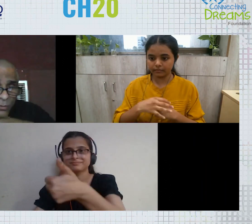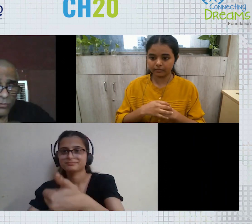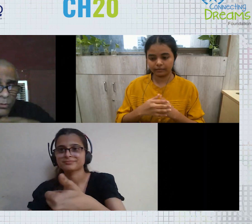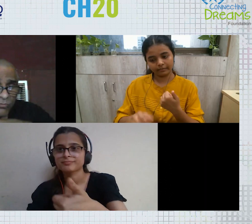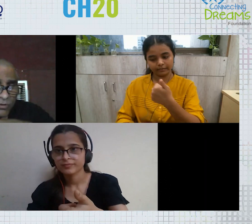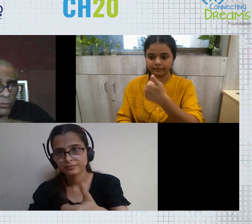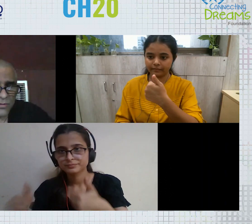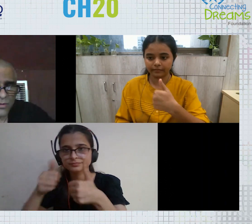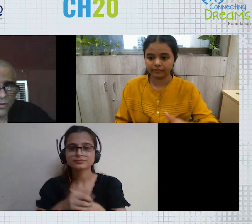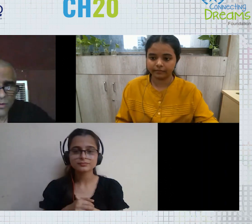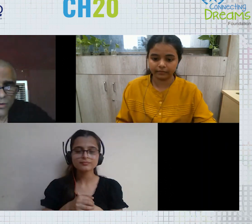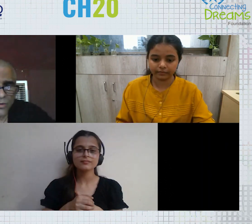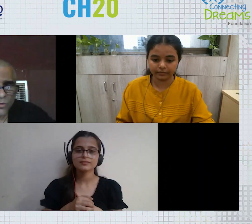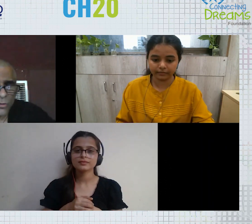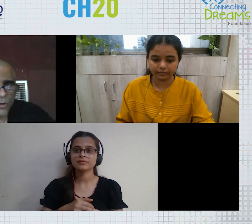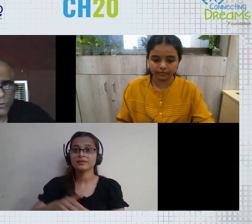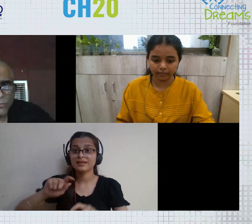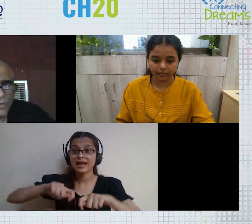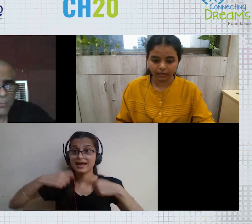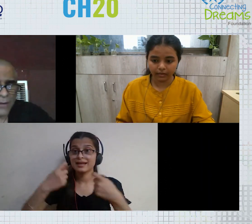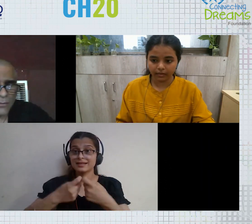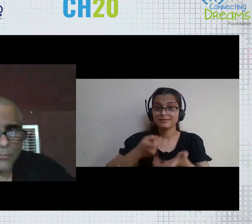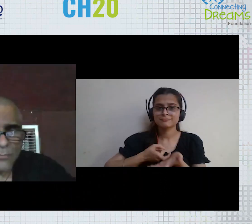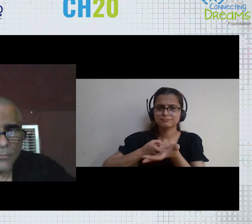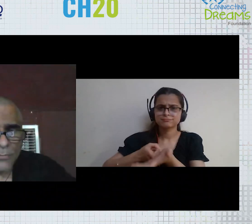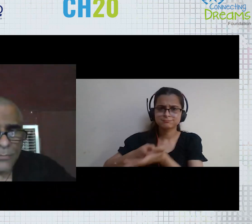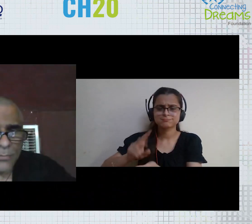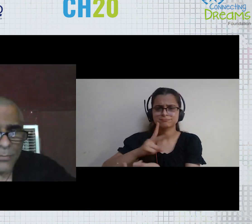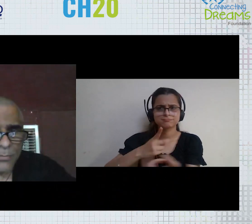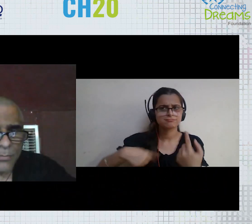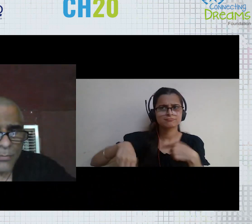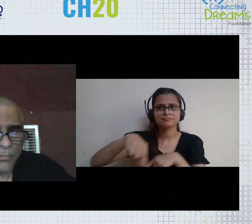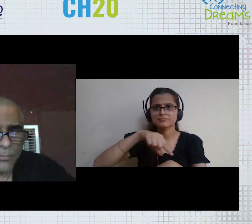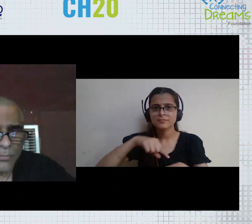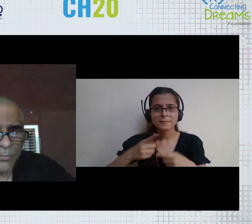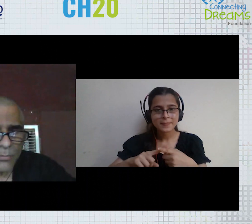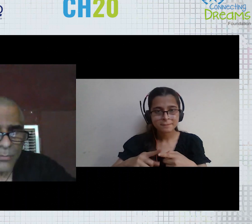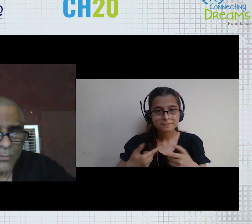irrespective of whether the whole team wins some losses you are going to feel bad